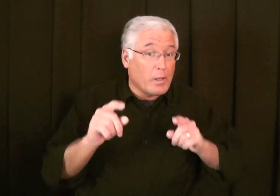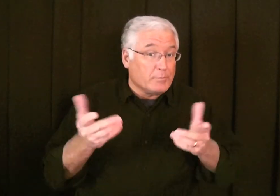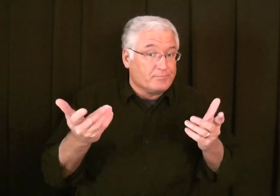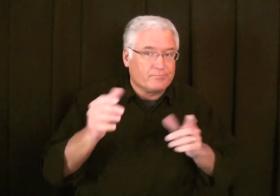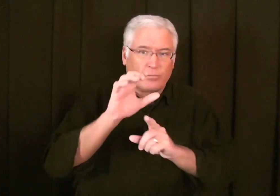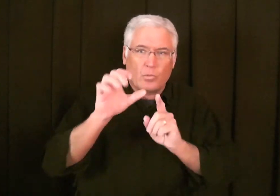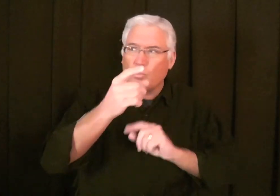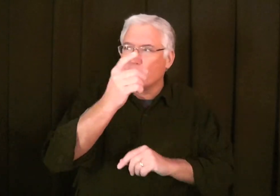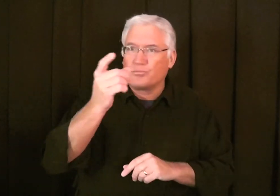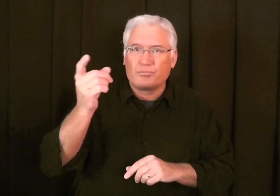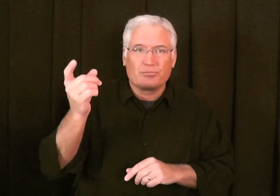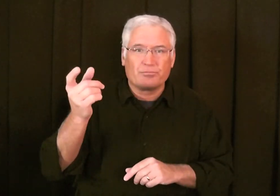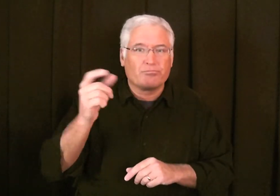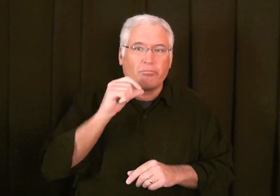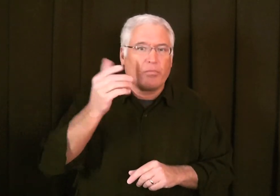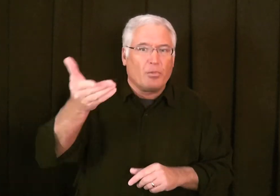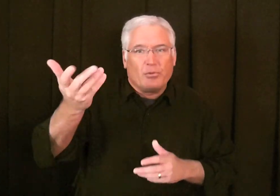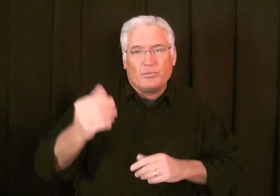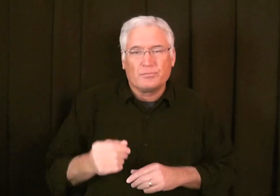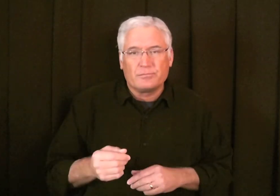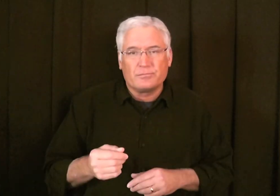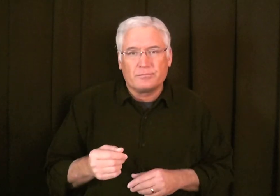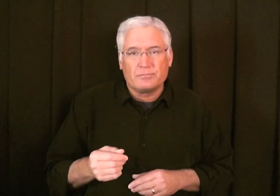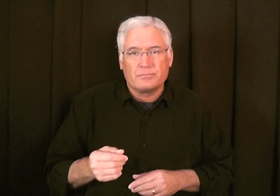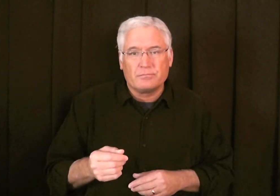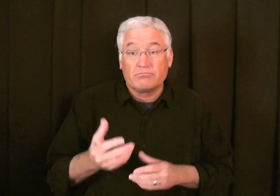wrong. What happened? This died in our culture.